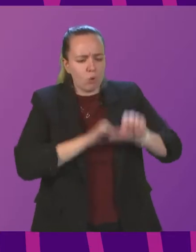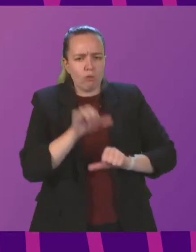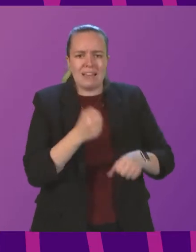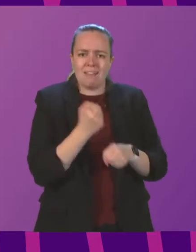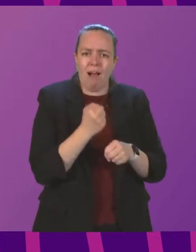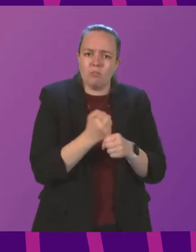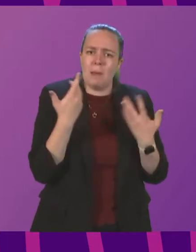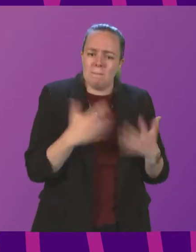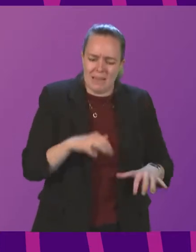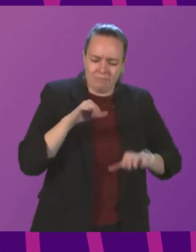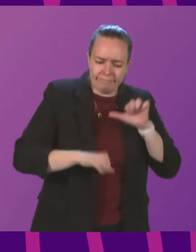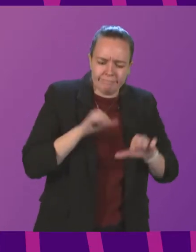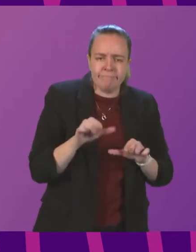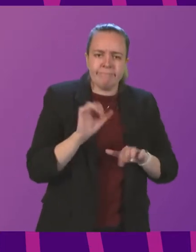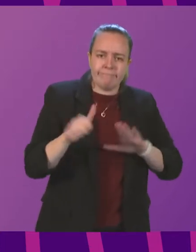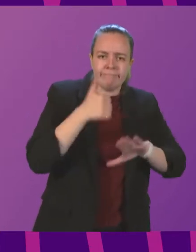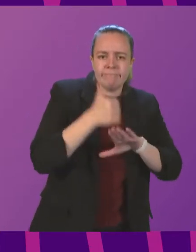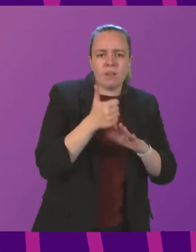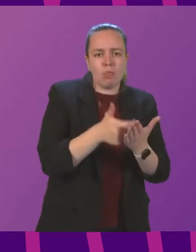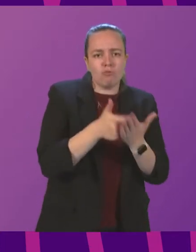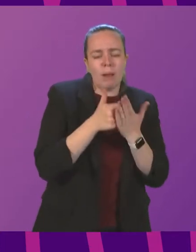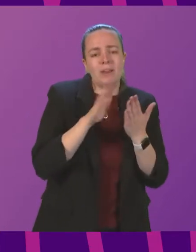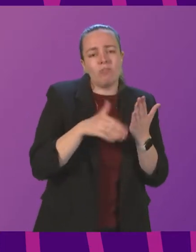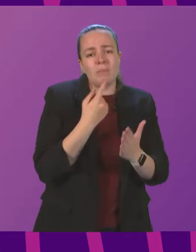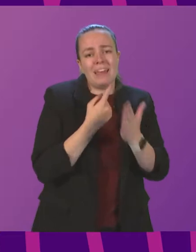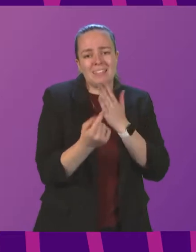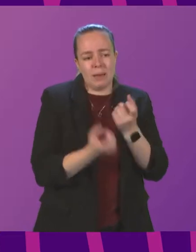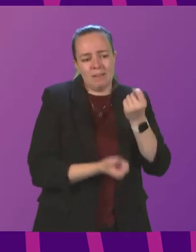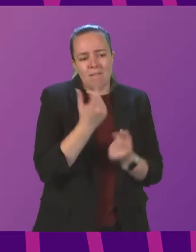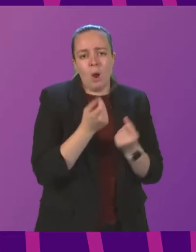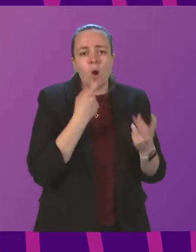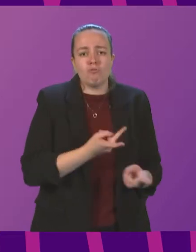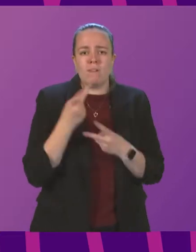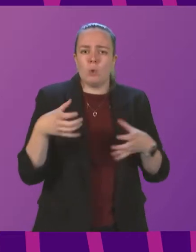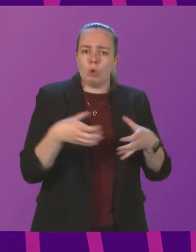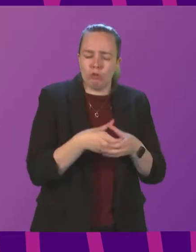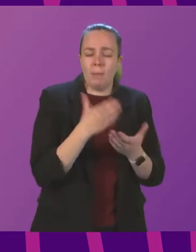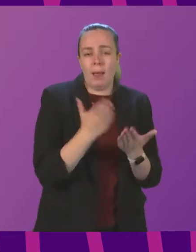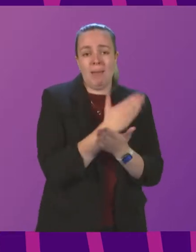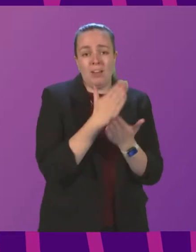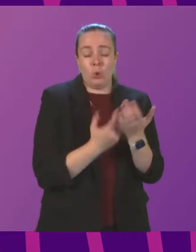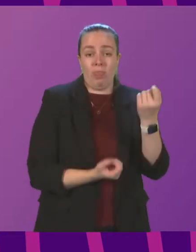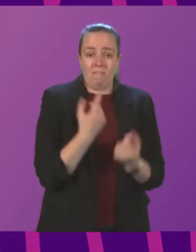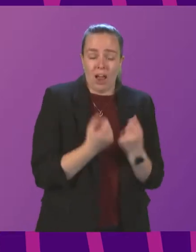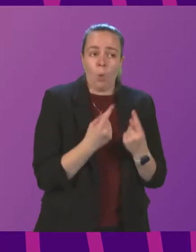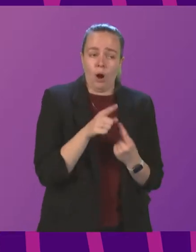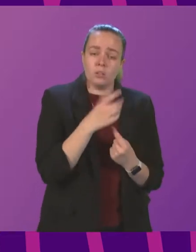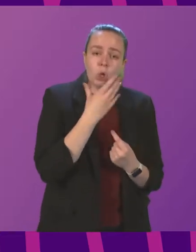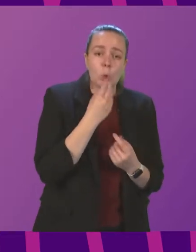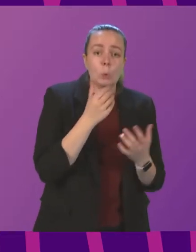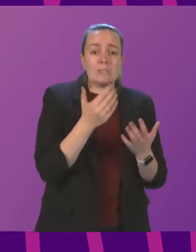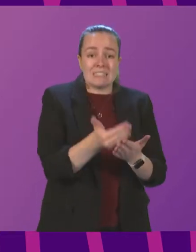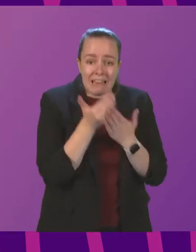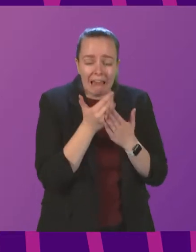made in implementing the recommendations of the Independent Fireworks Review Group to ensure that fireworks are used safely